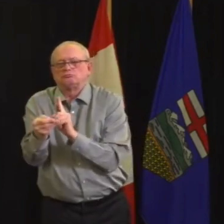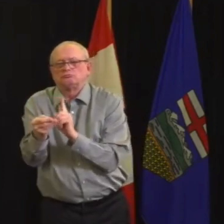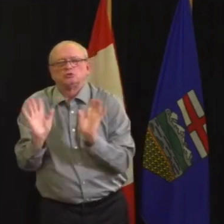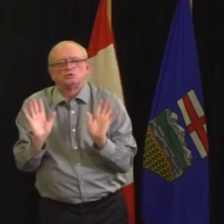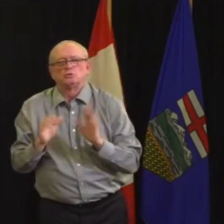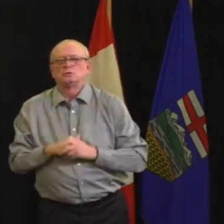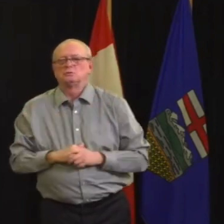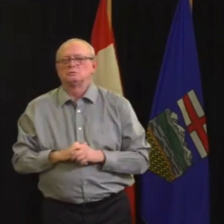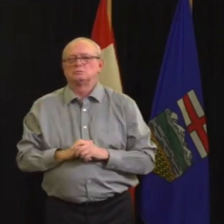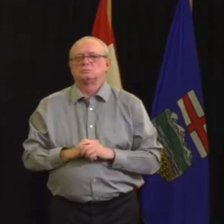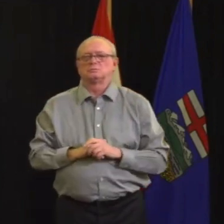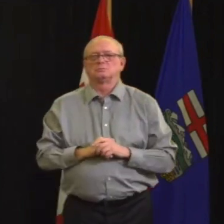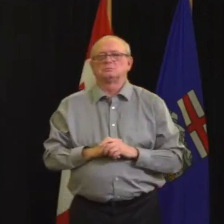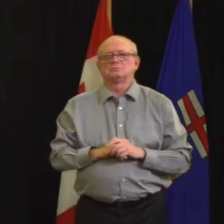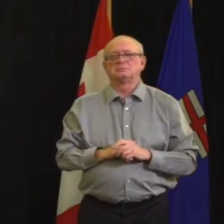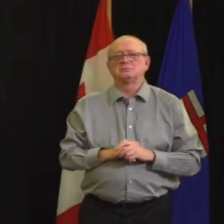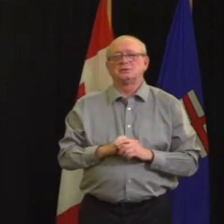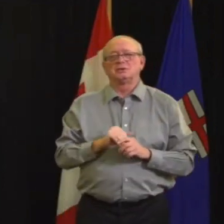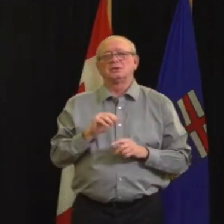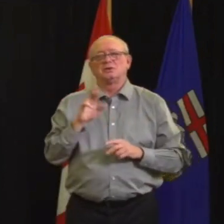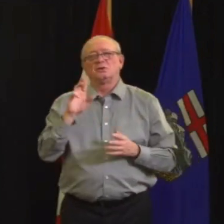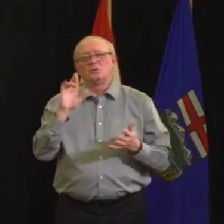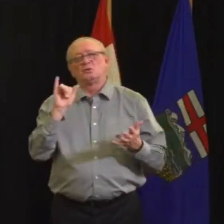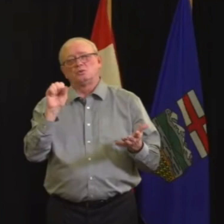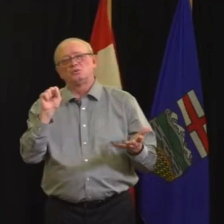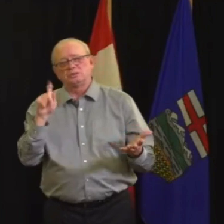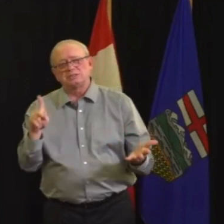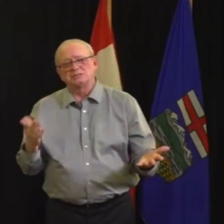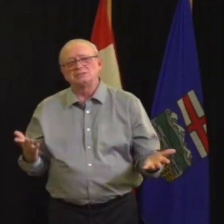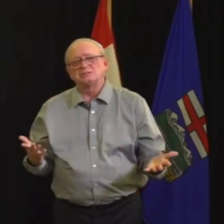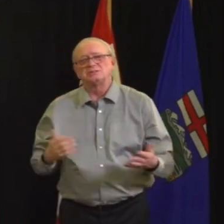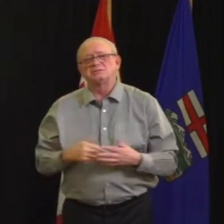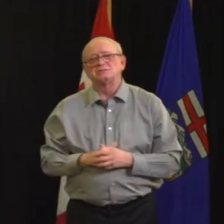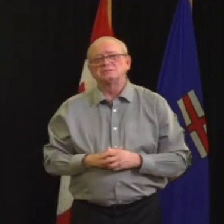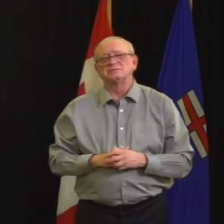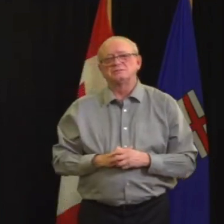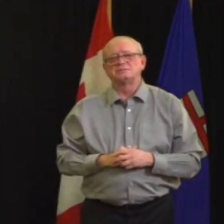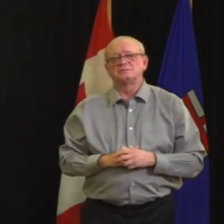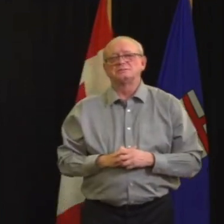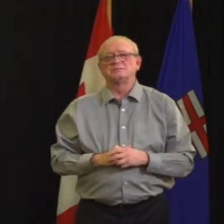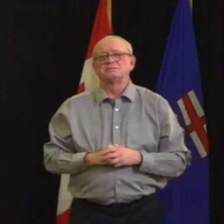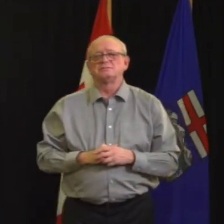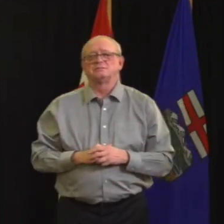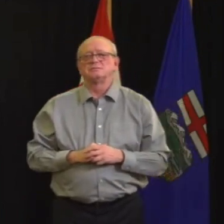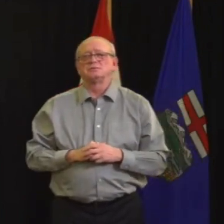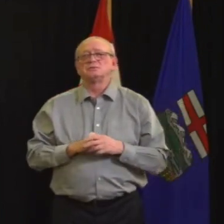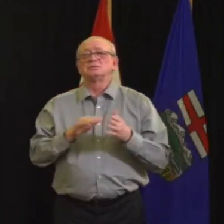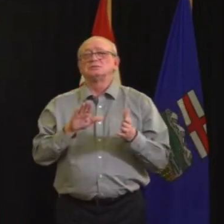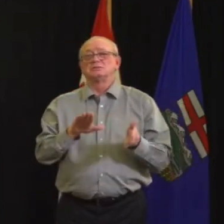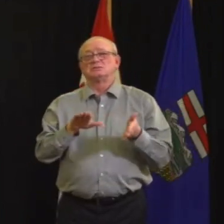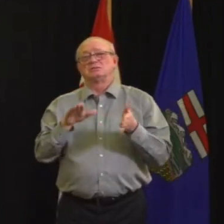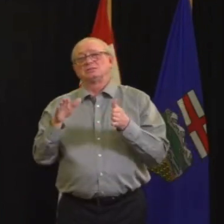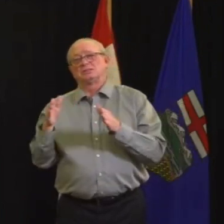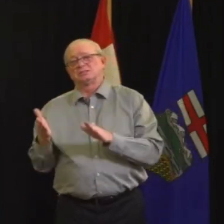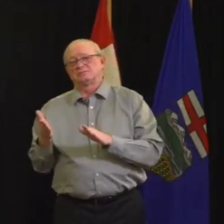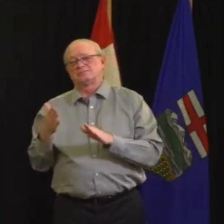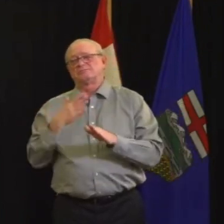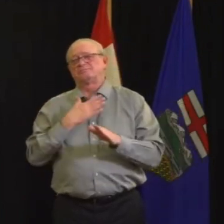must report there have been 10 new deaths. My thoughts go out to everyone who has lost a loved one during this difficult time.